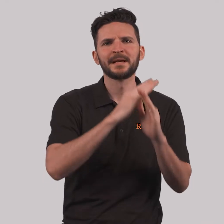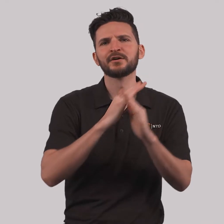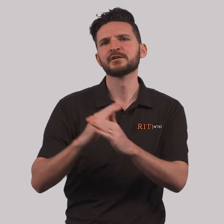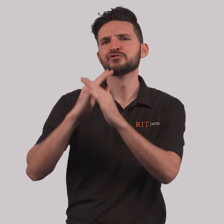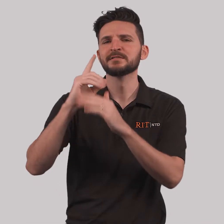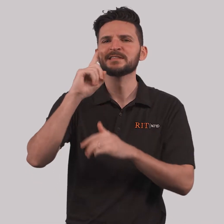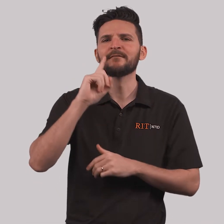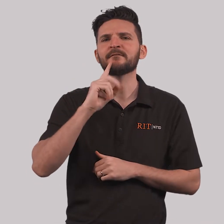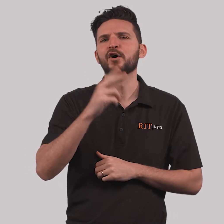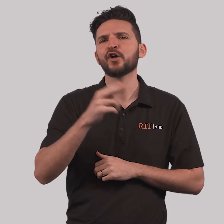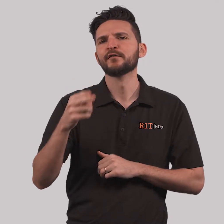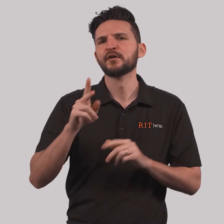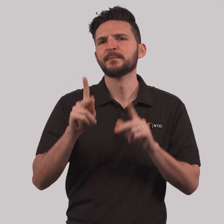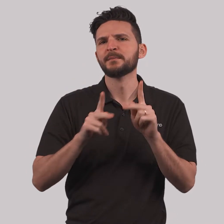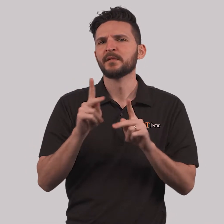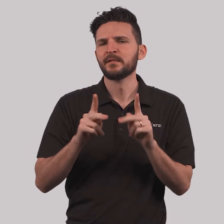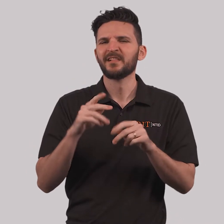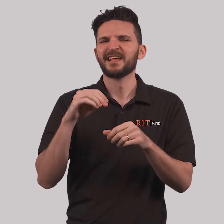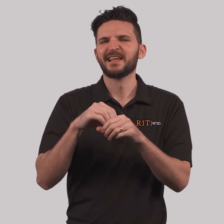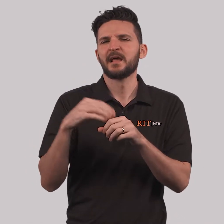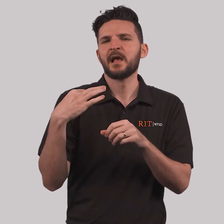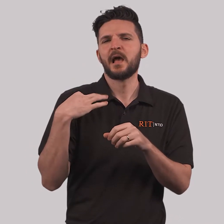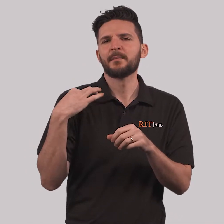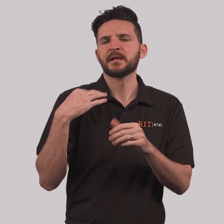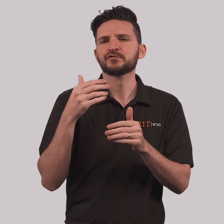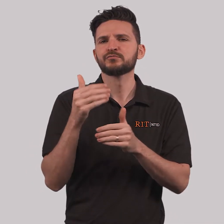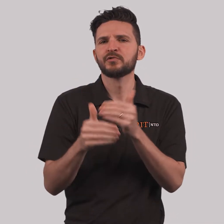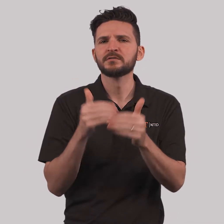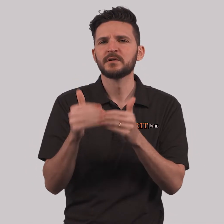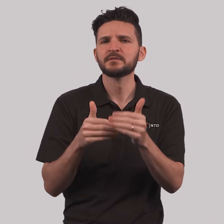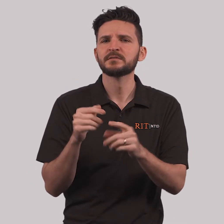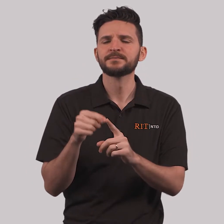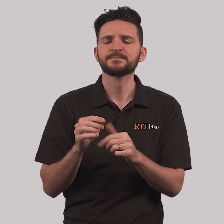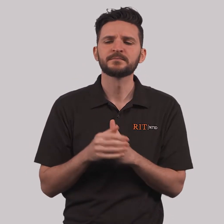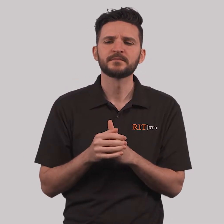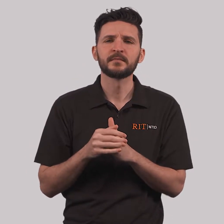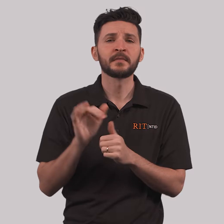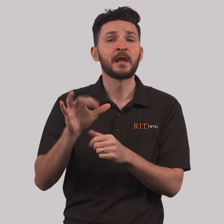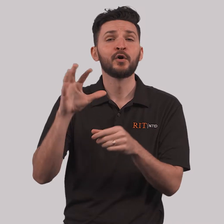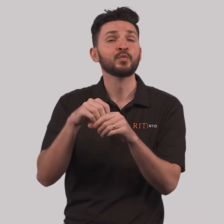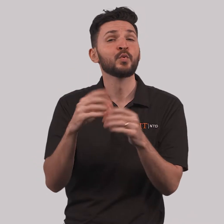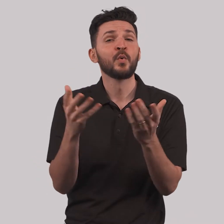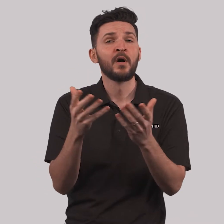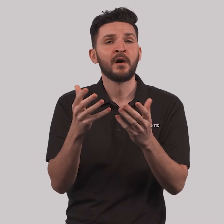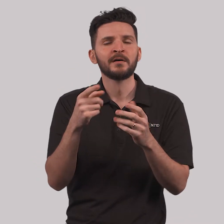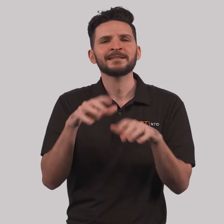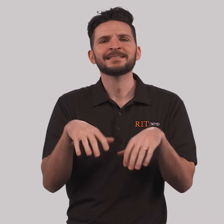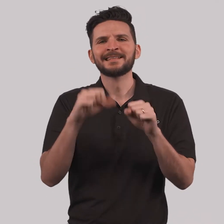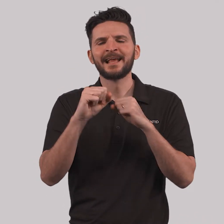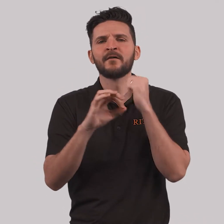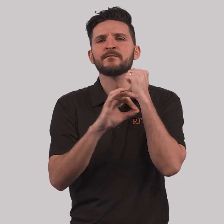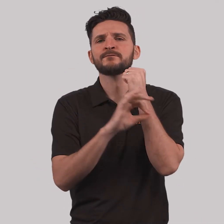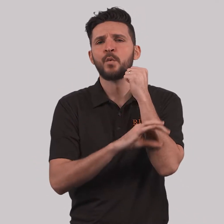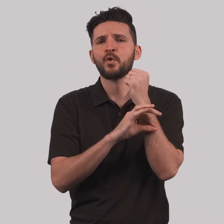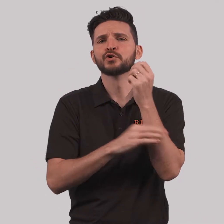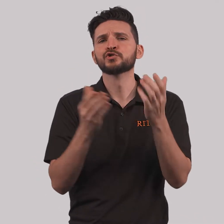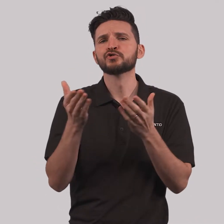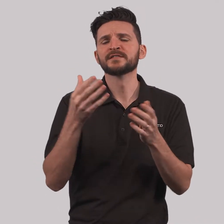to identify barriers for deaf and hard-of-hearing people in the application process, which involves taking a written